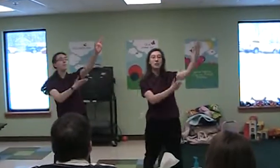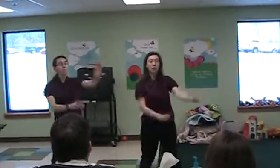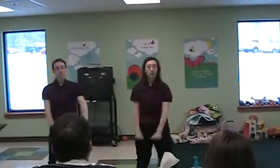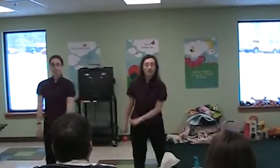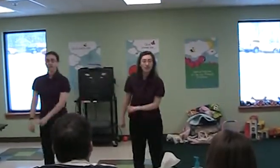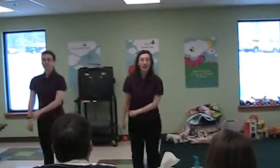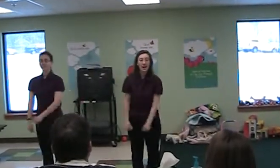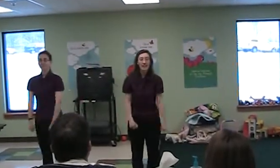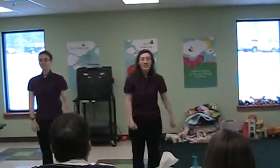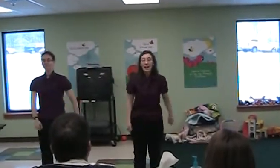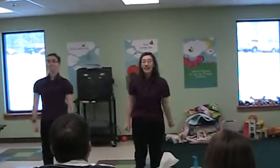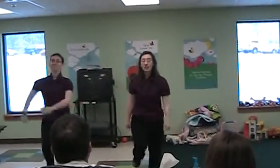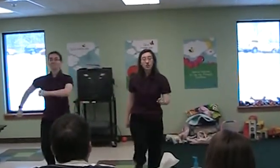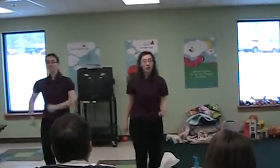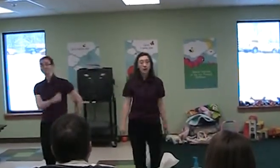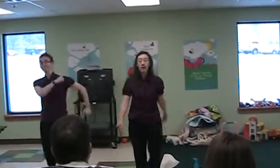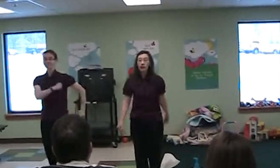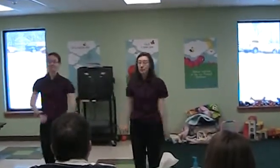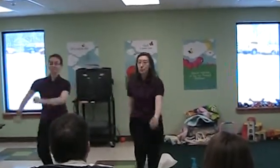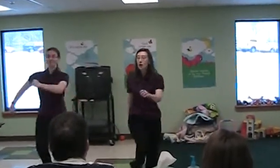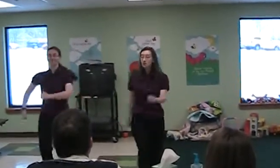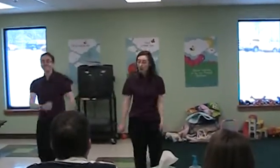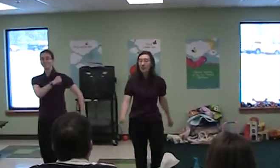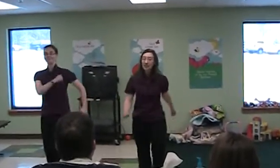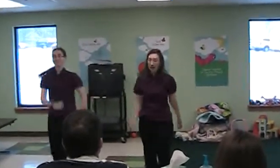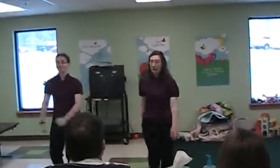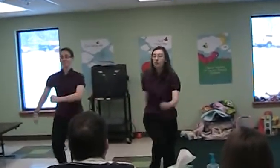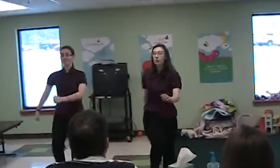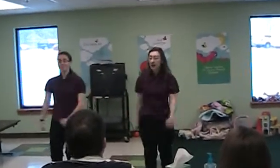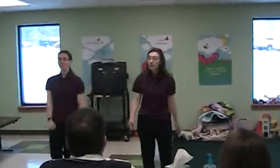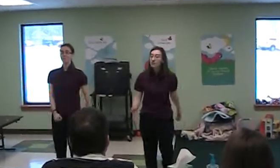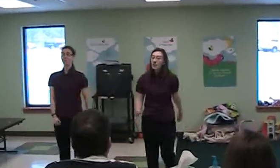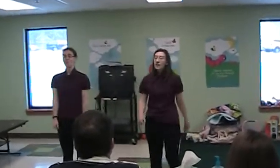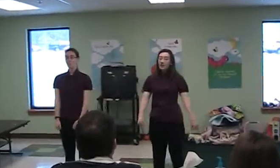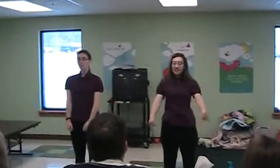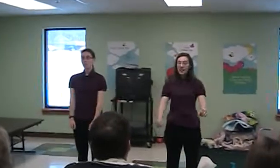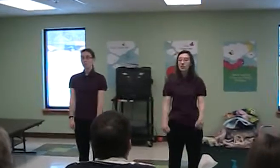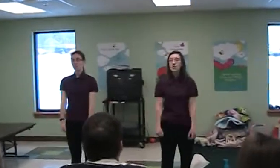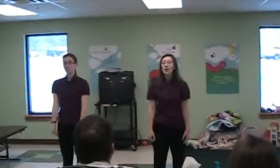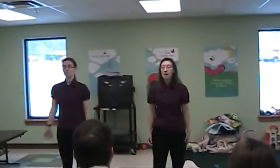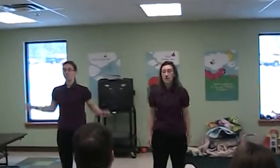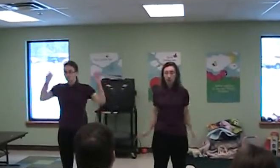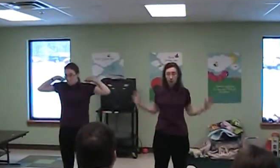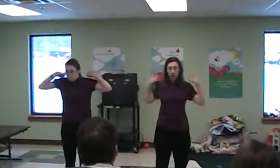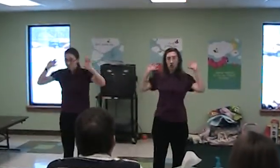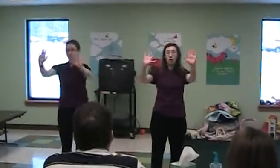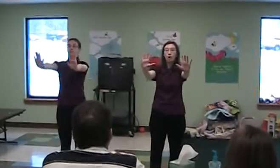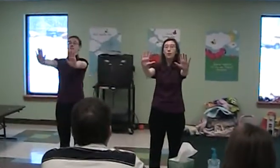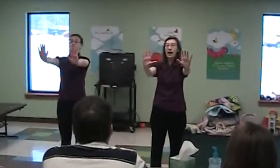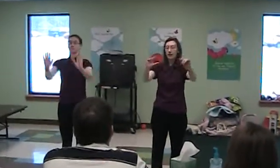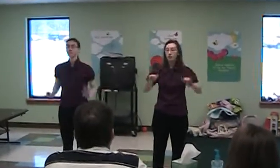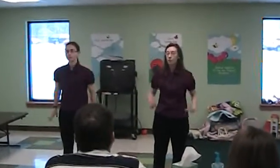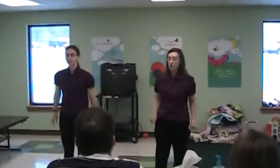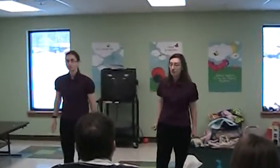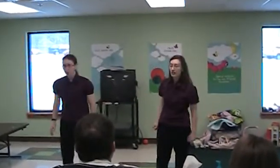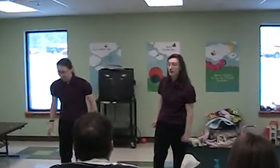from prison by night, and he started away from Rome by the Appian Whip. The Savior met him and told him to go back, which he didn't.